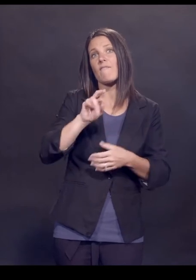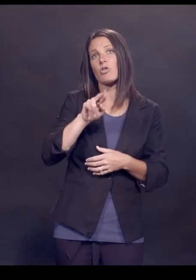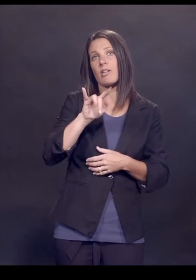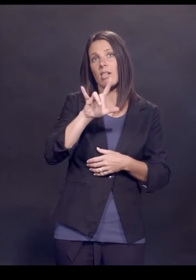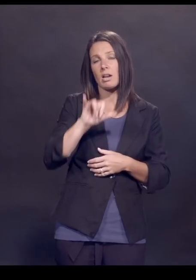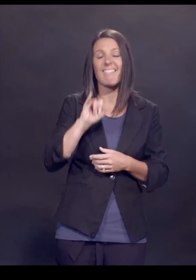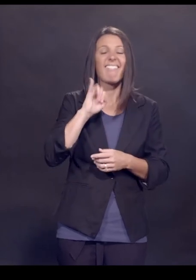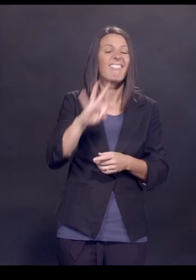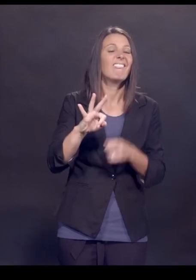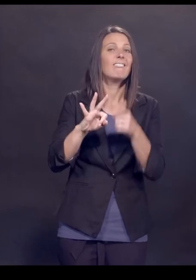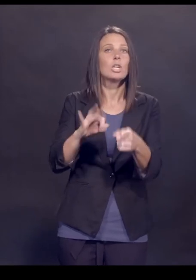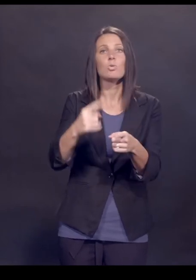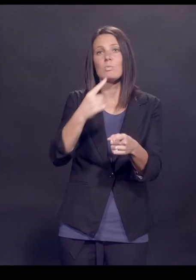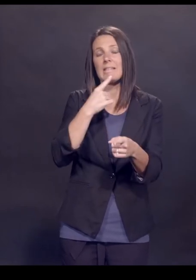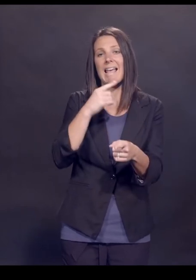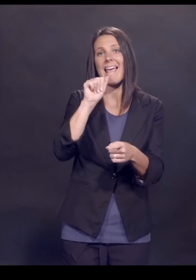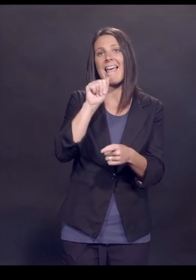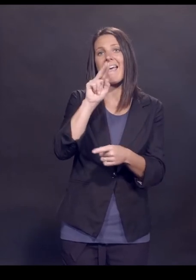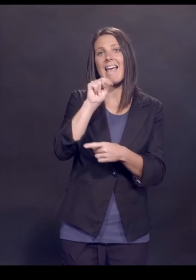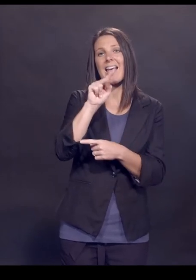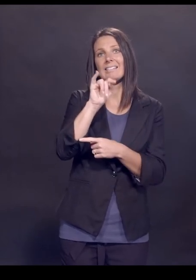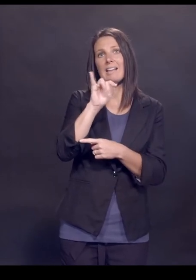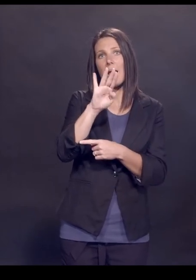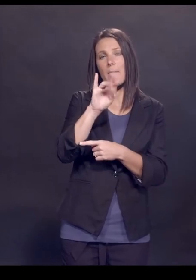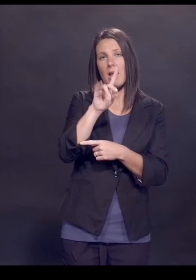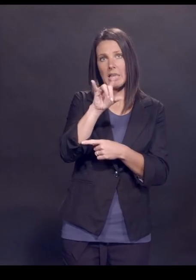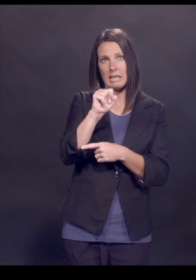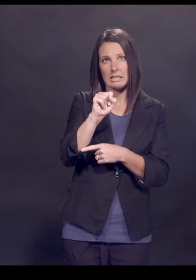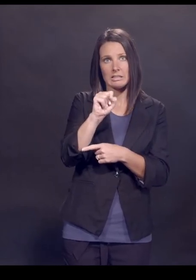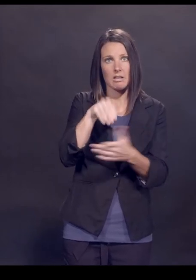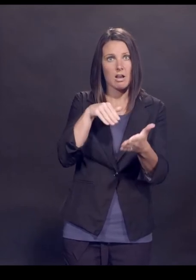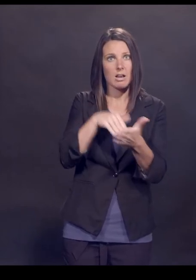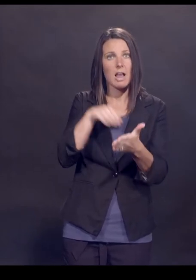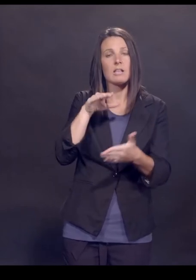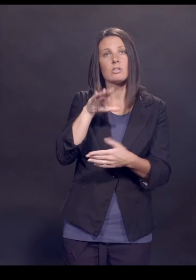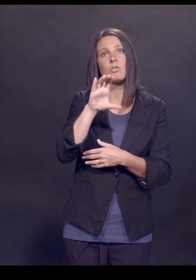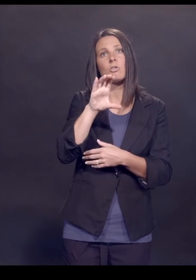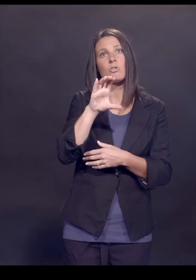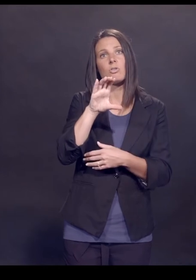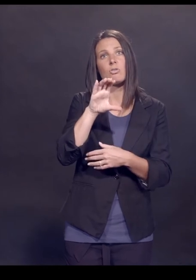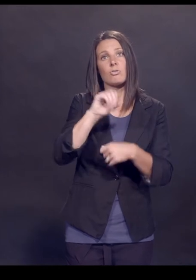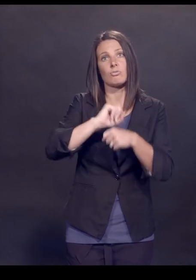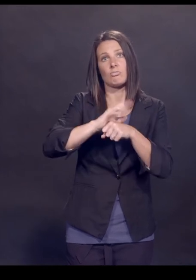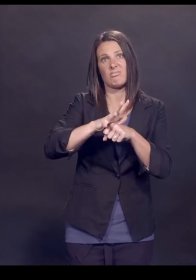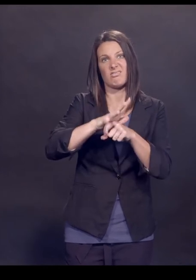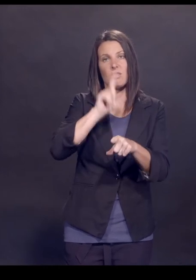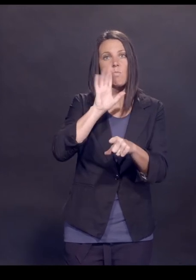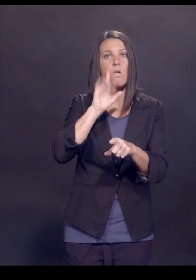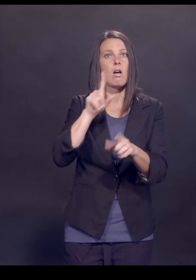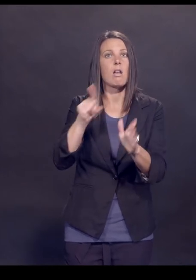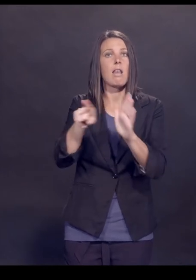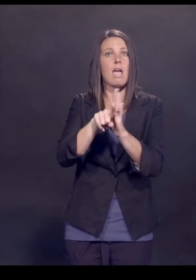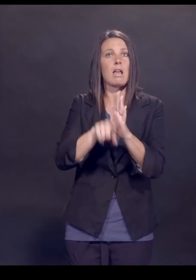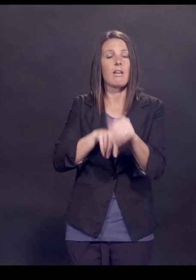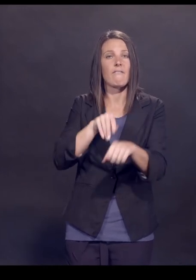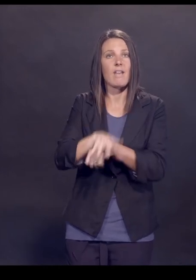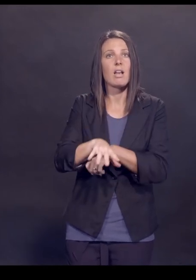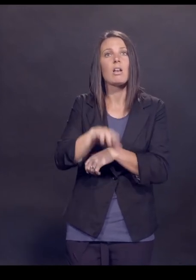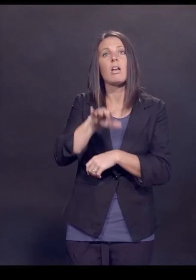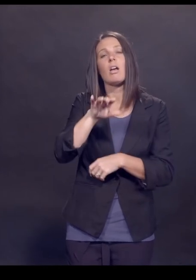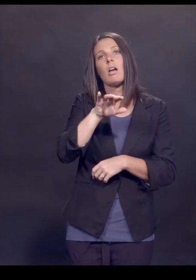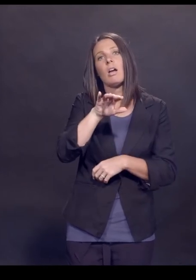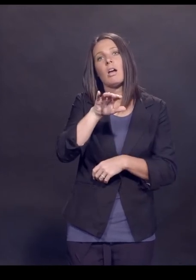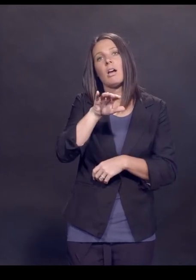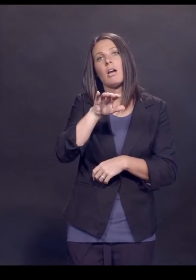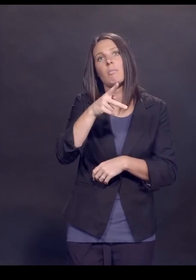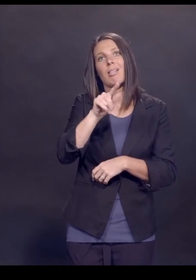making the claim that antibodies directed against SARS-CoV-2 surface protein are also negatively affecting your placenta, remember, you make